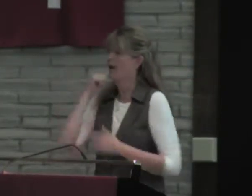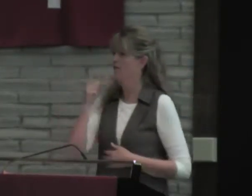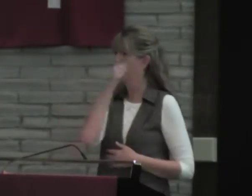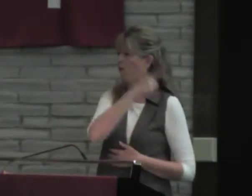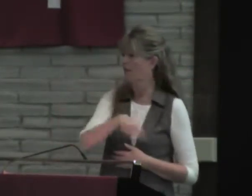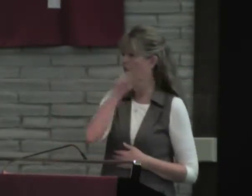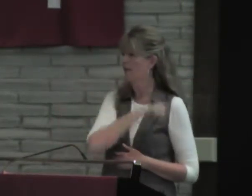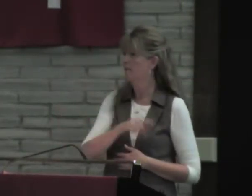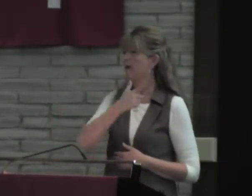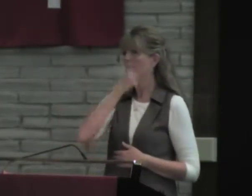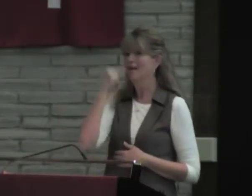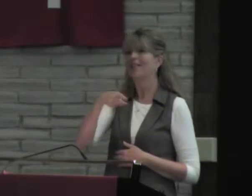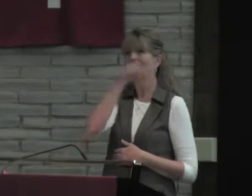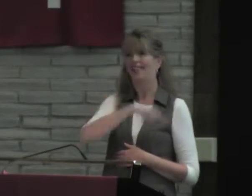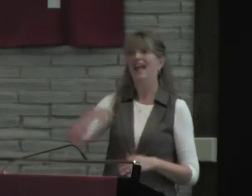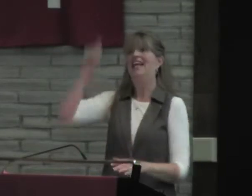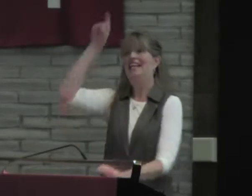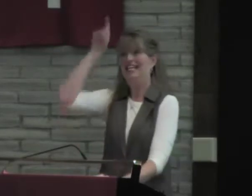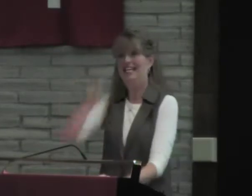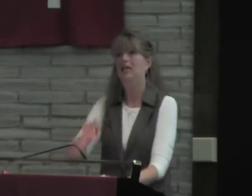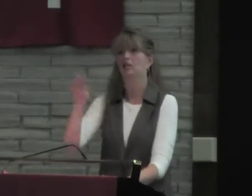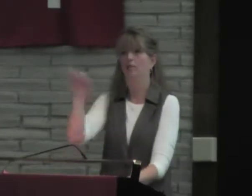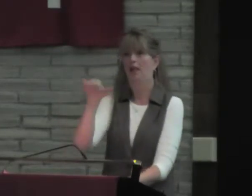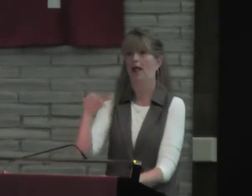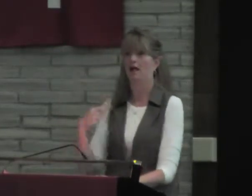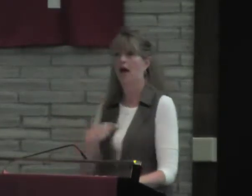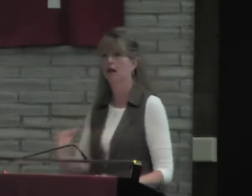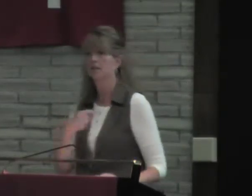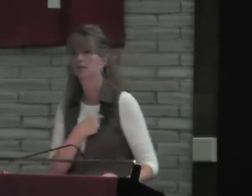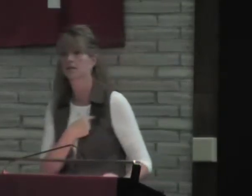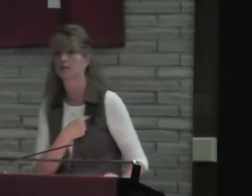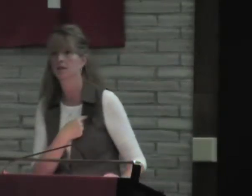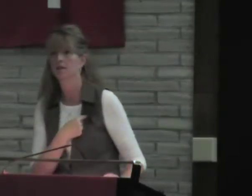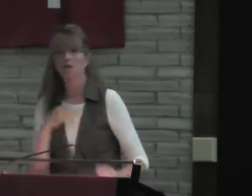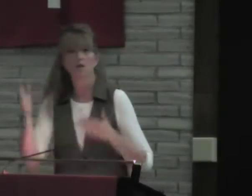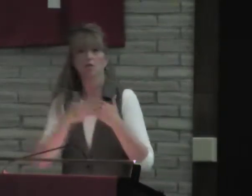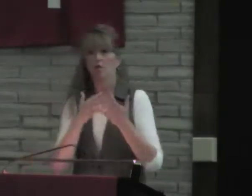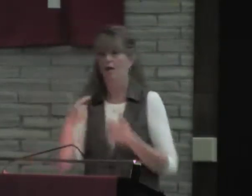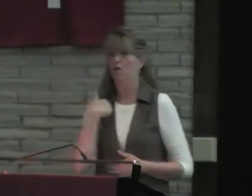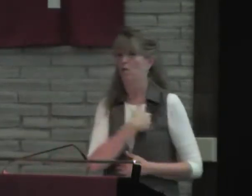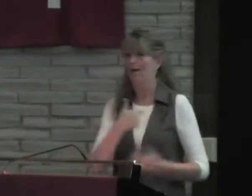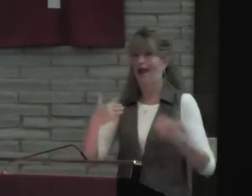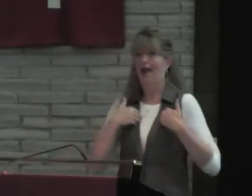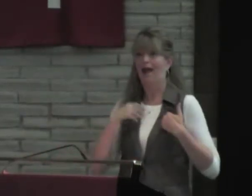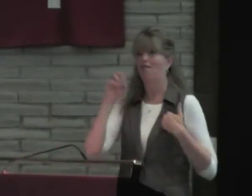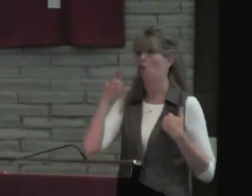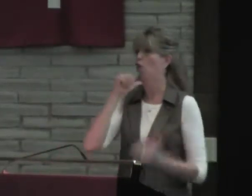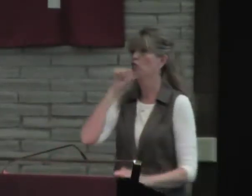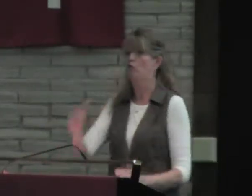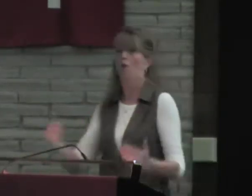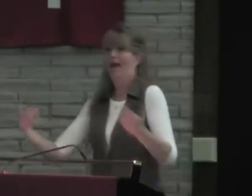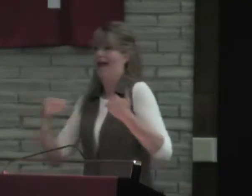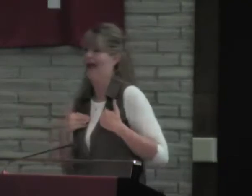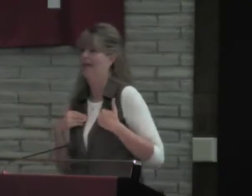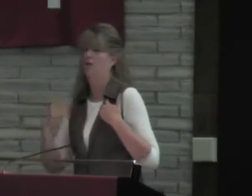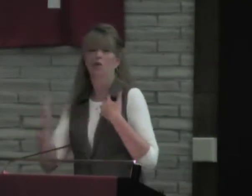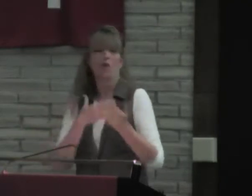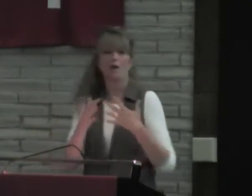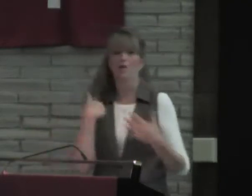We need to pray for them because they need to be like us. It doesn't matter what we have or don't have.